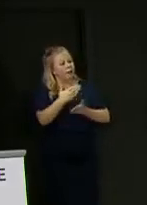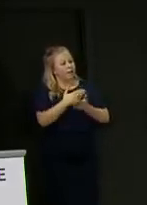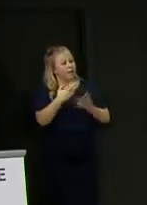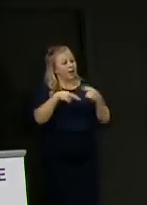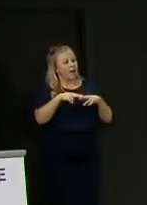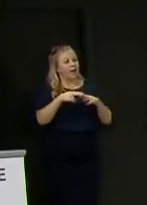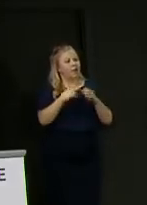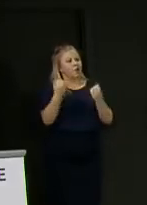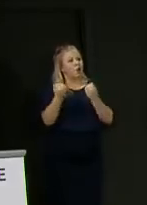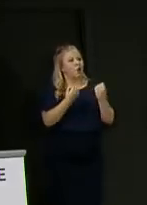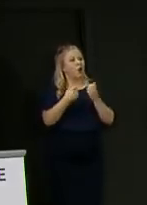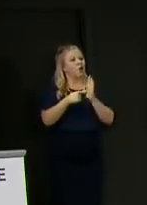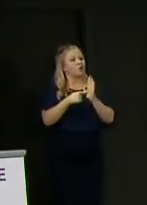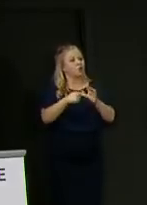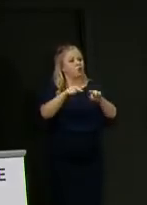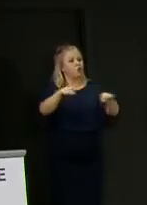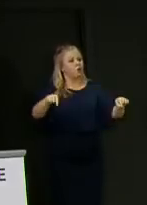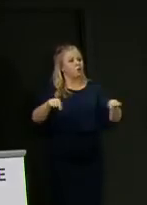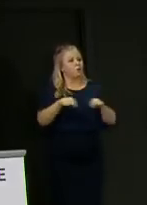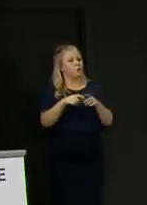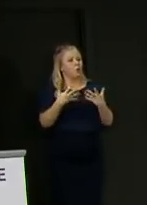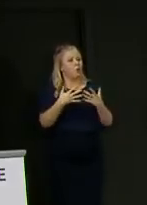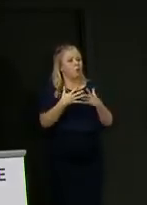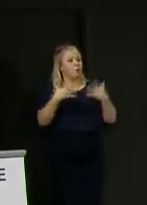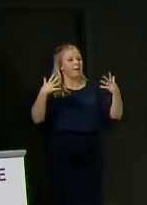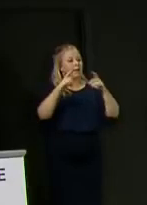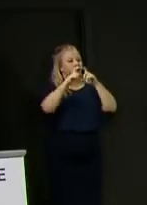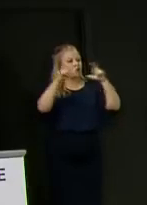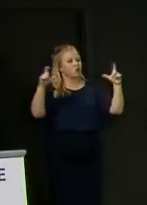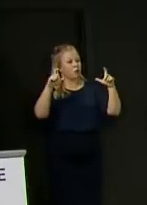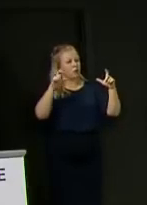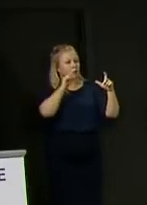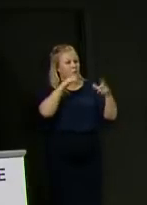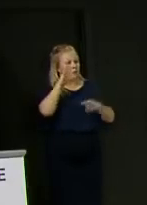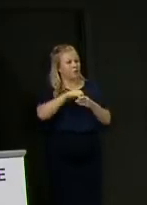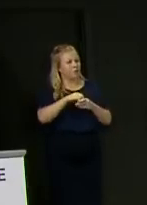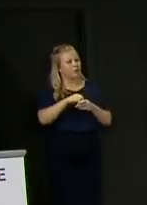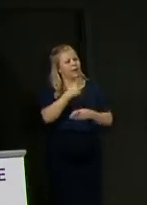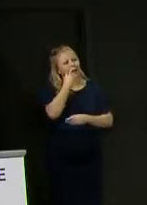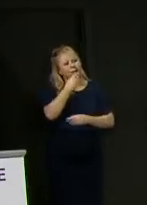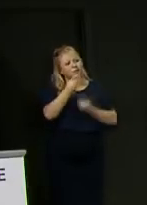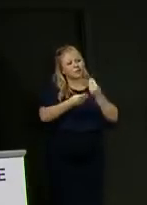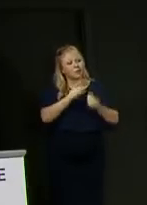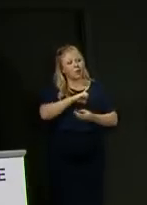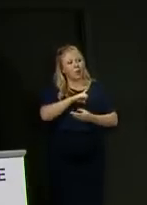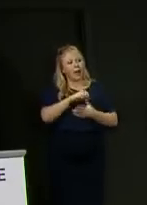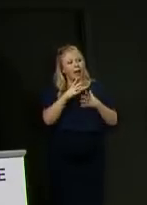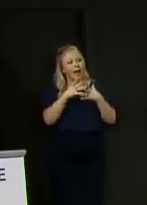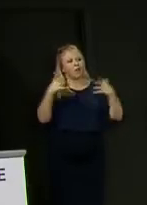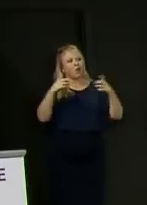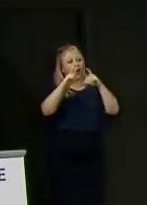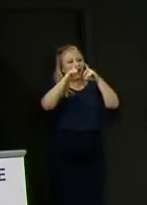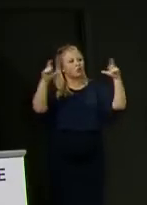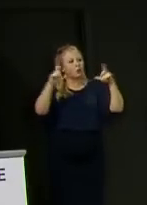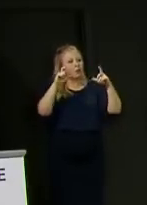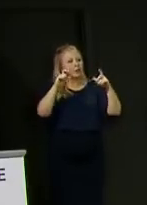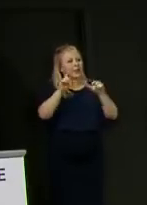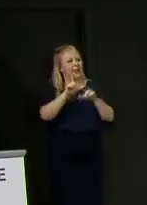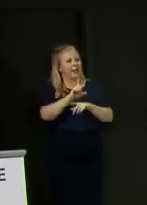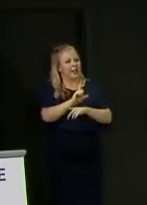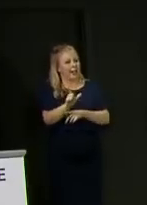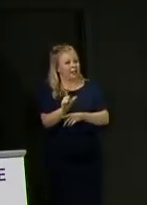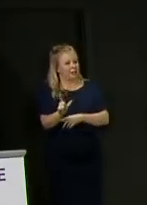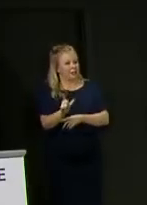large retail units. And could you explain the logic of opening large shops later? Because instinctually, you'd think it would be easier